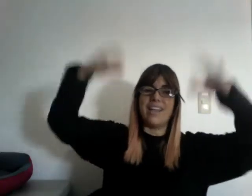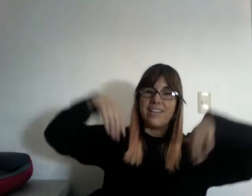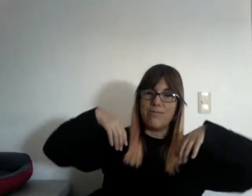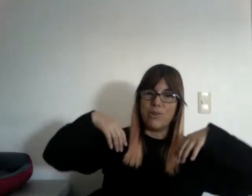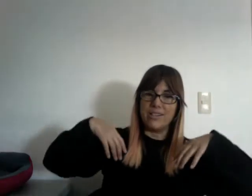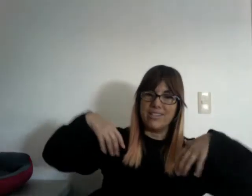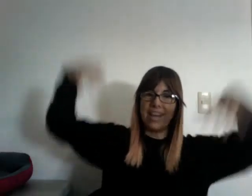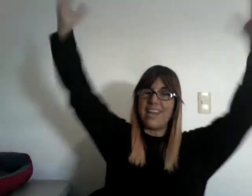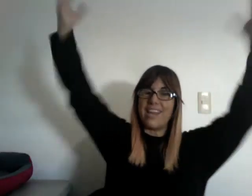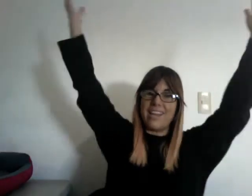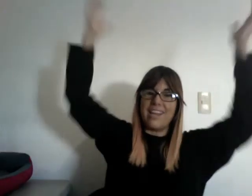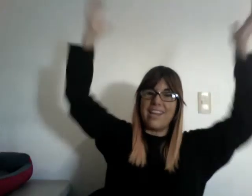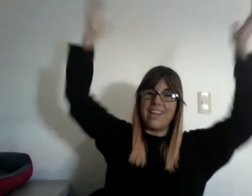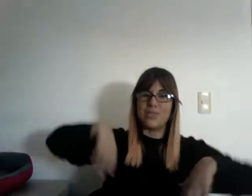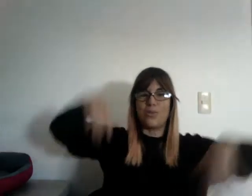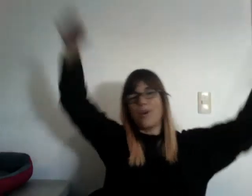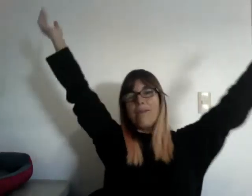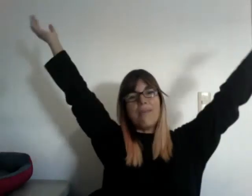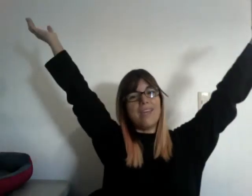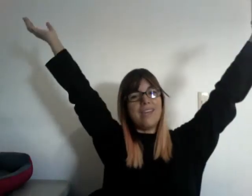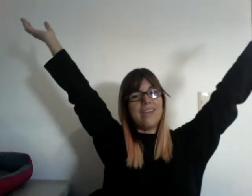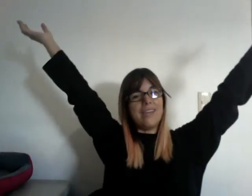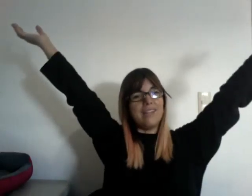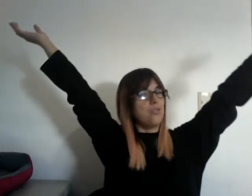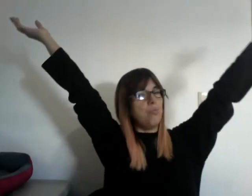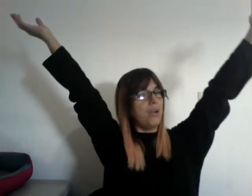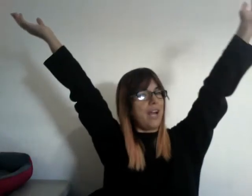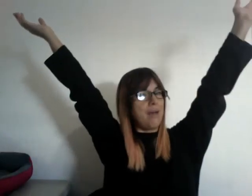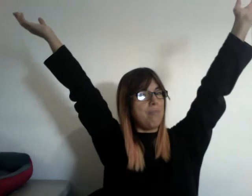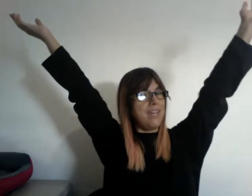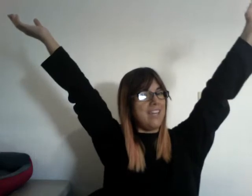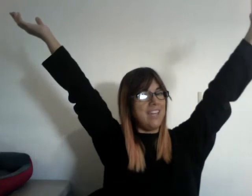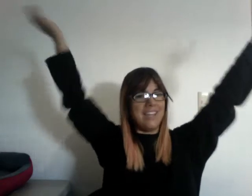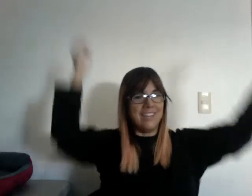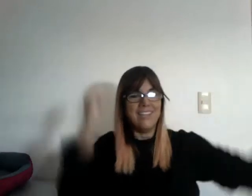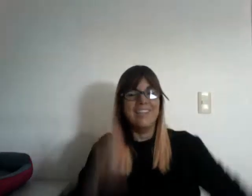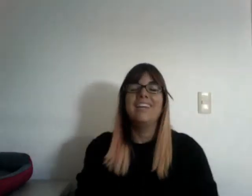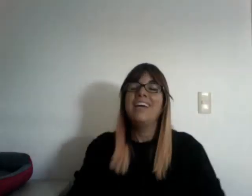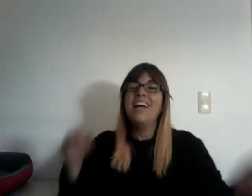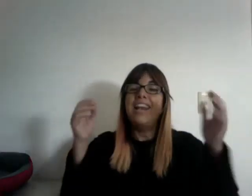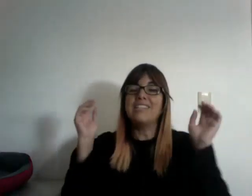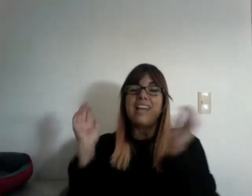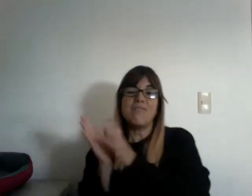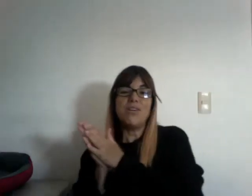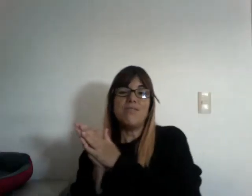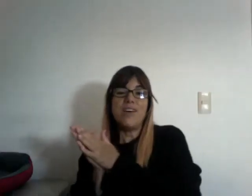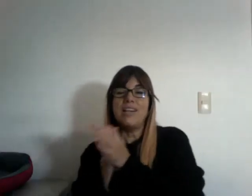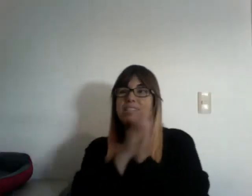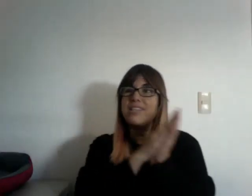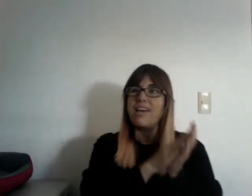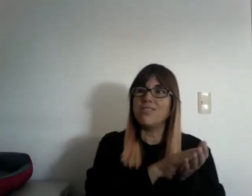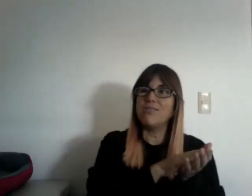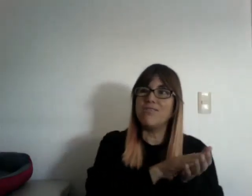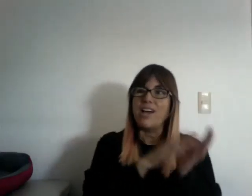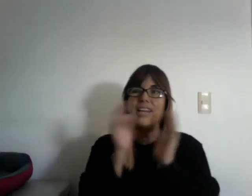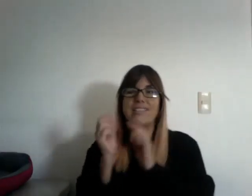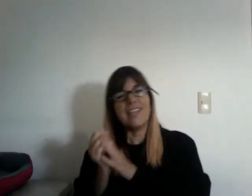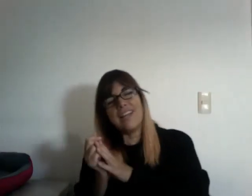like if you're singing singing and screaming, super happy. Let's have some fun, let's have some fun, and sing